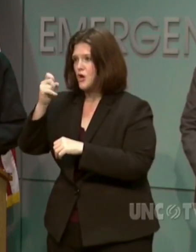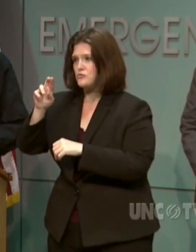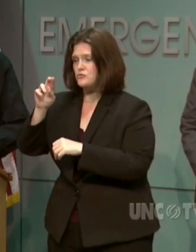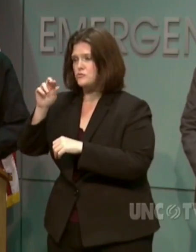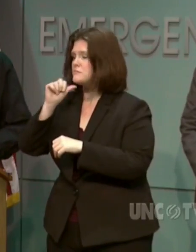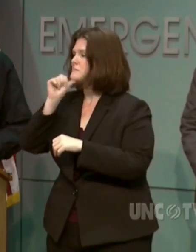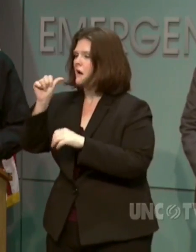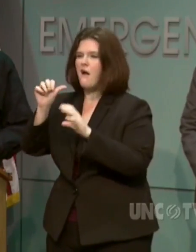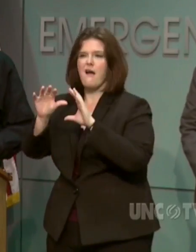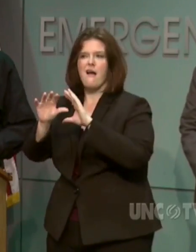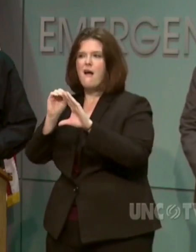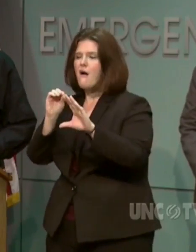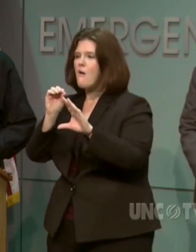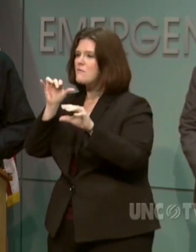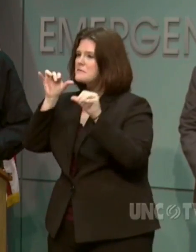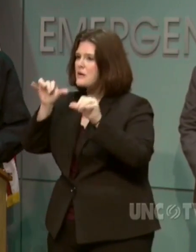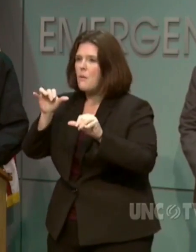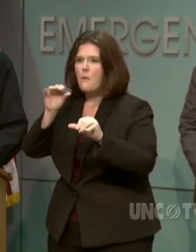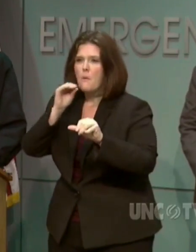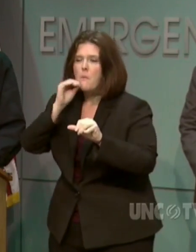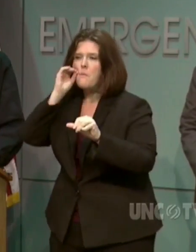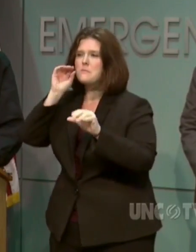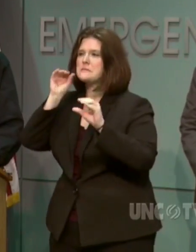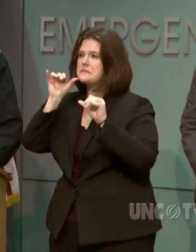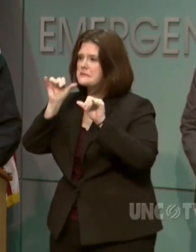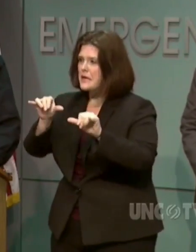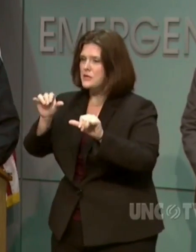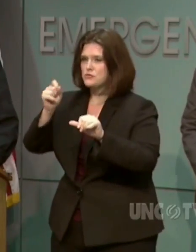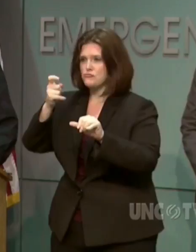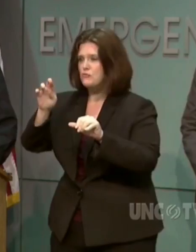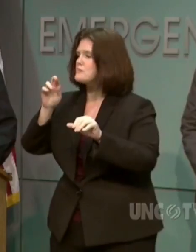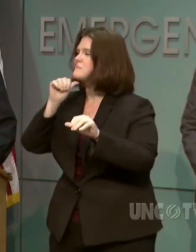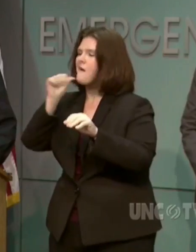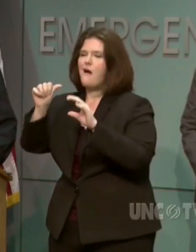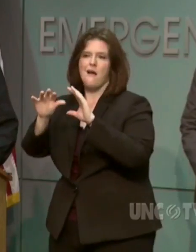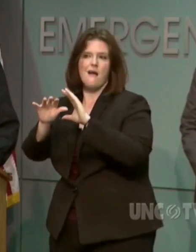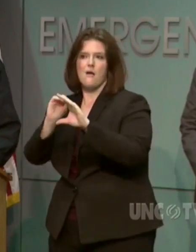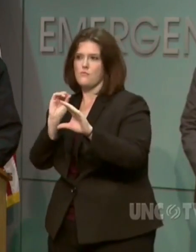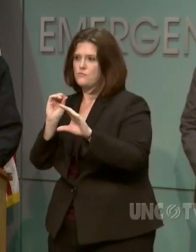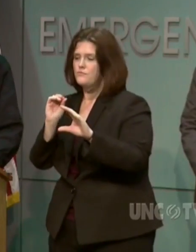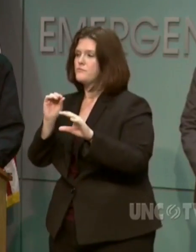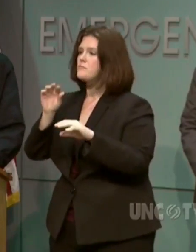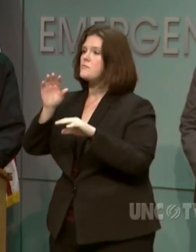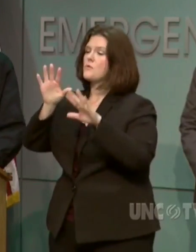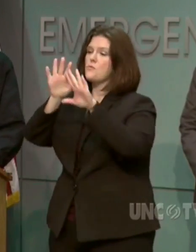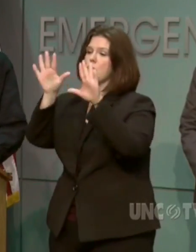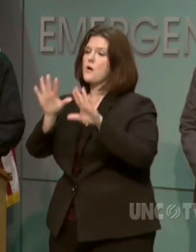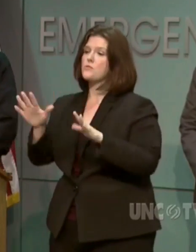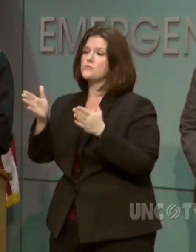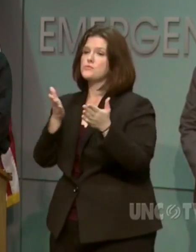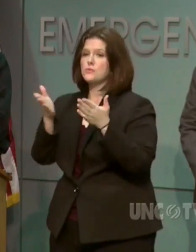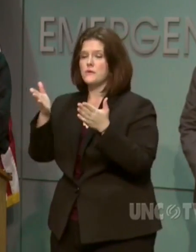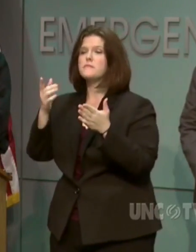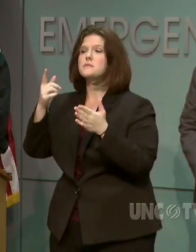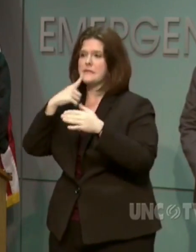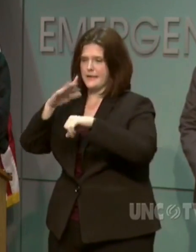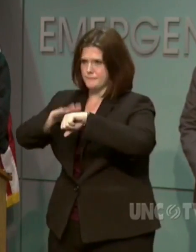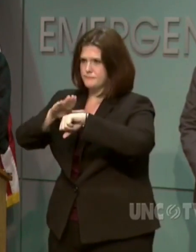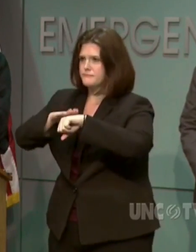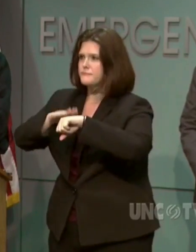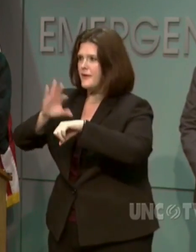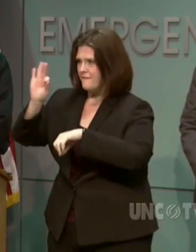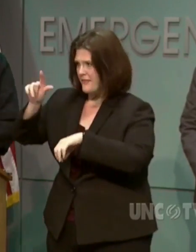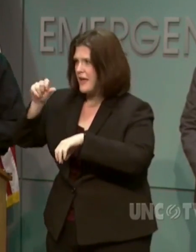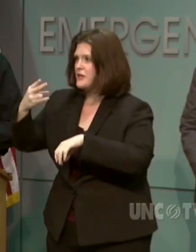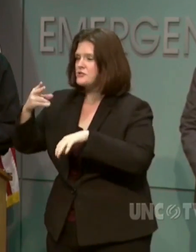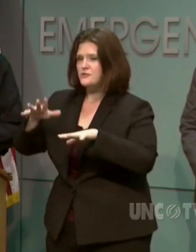not go out in this storm. The Weather Service says flash flooding will be extreme and